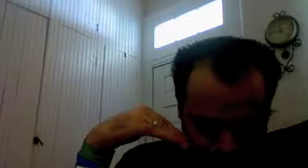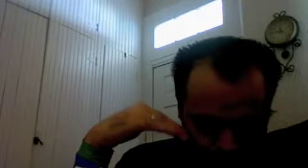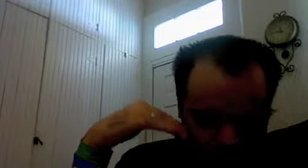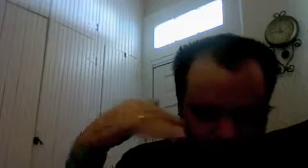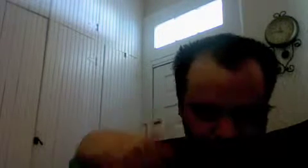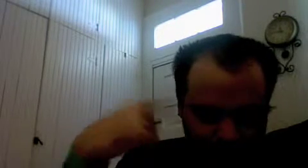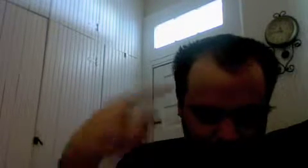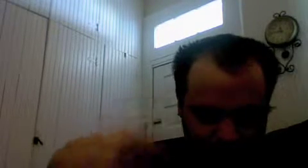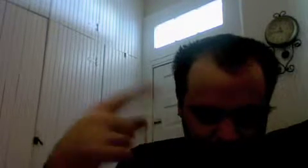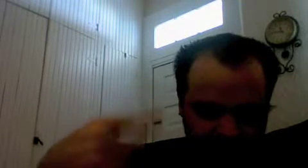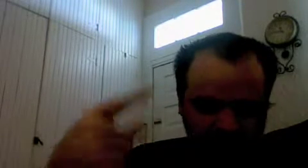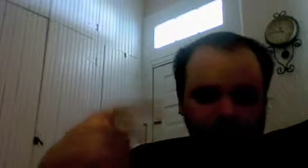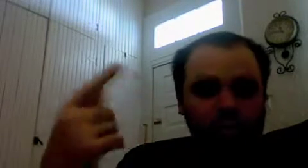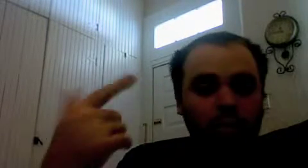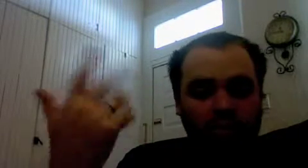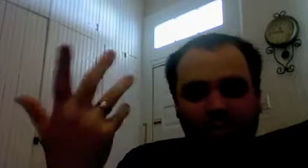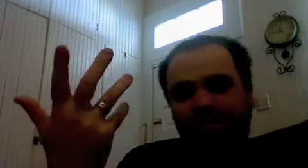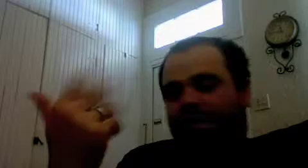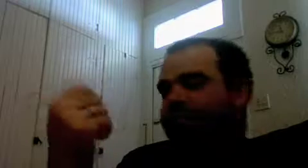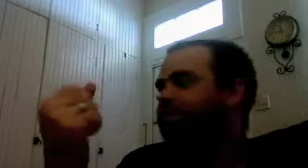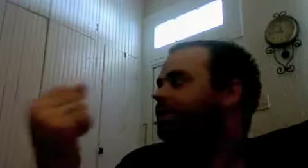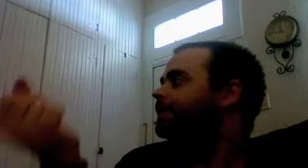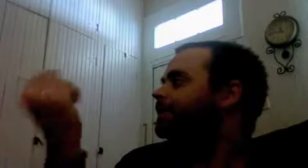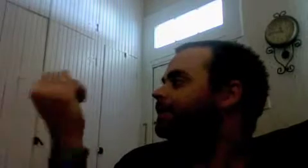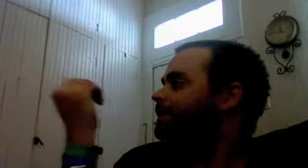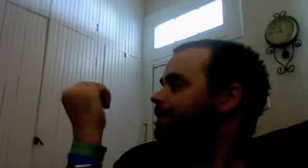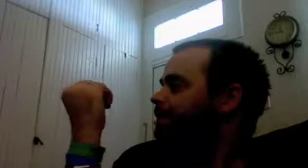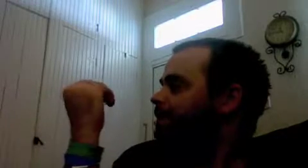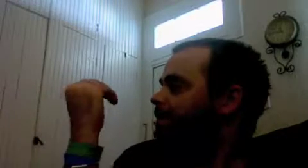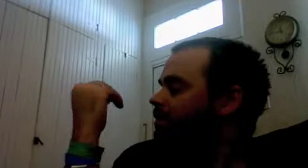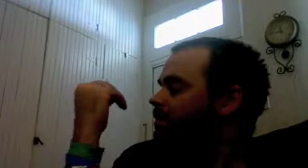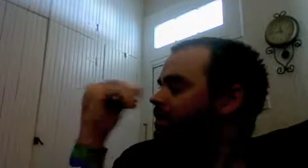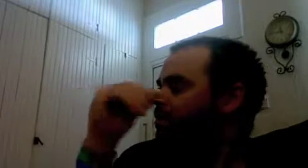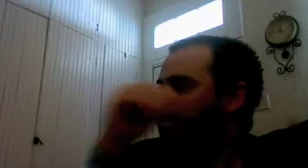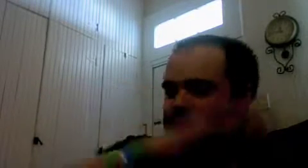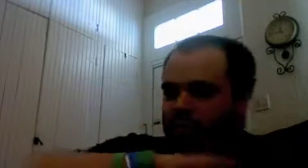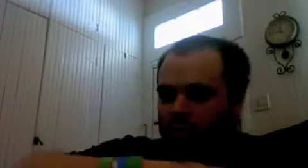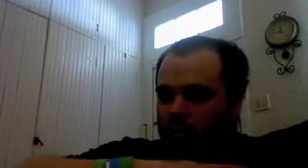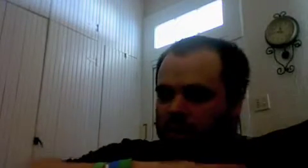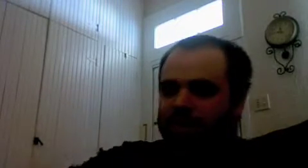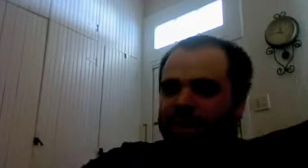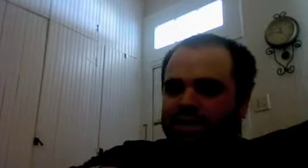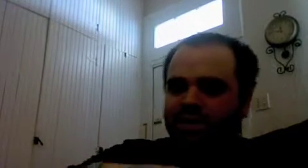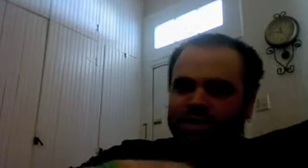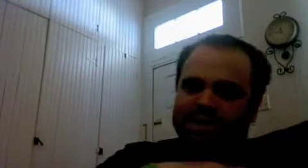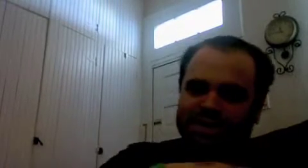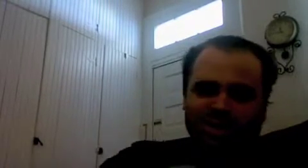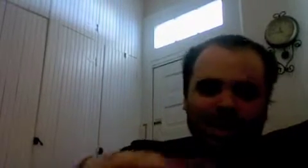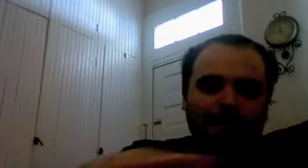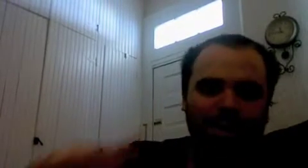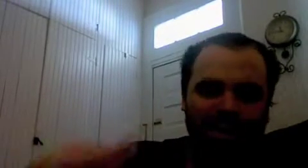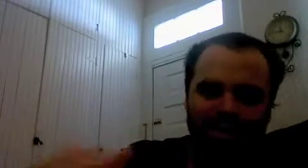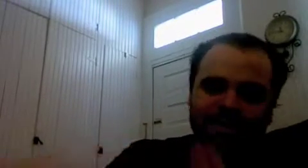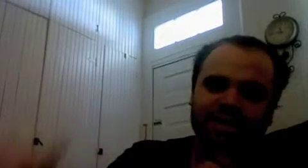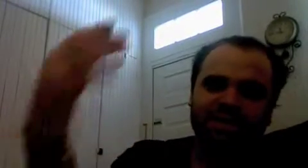what he means when he says sameness is